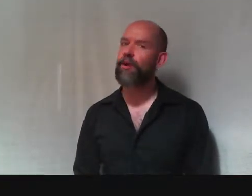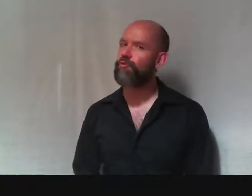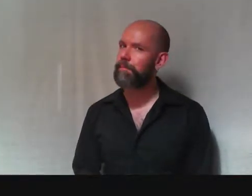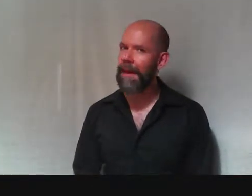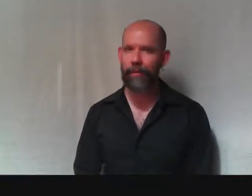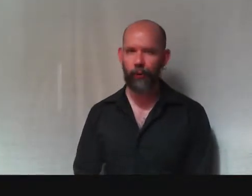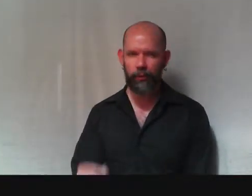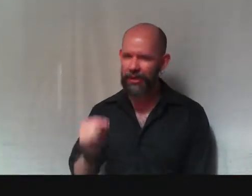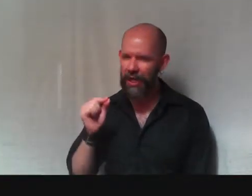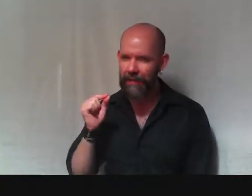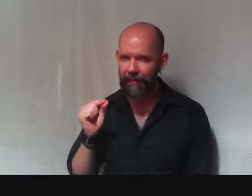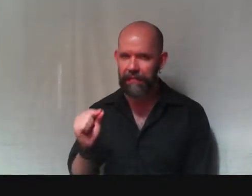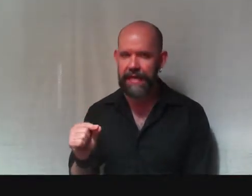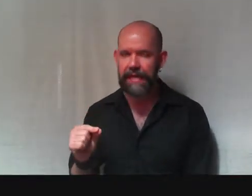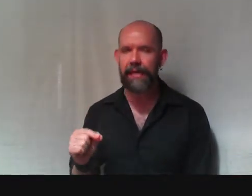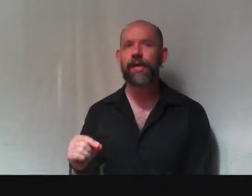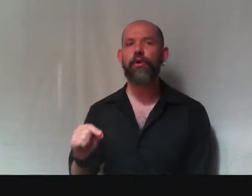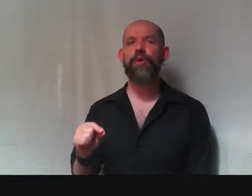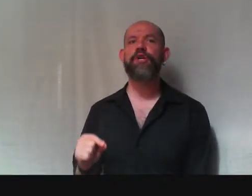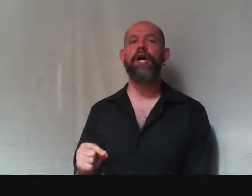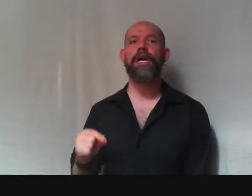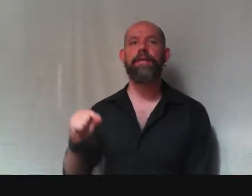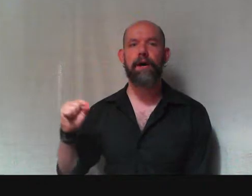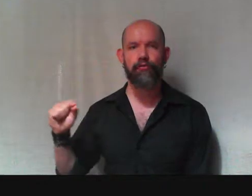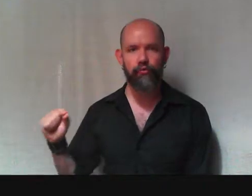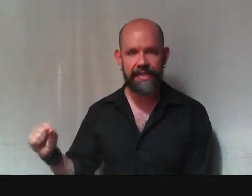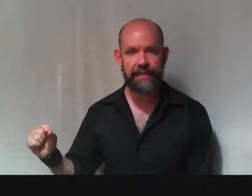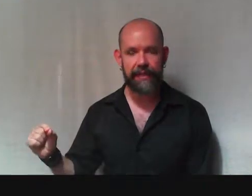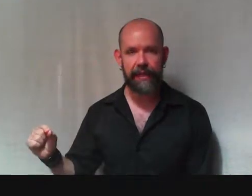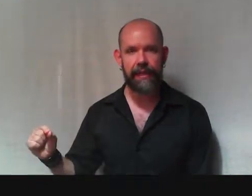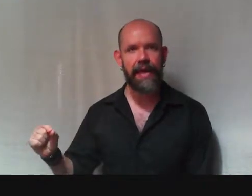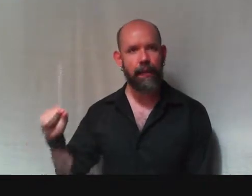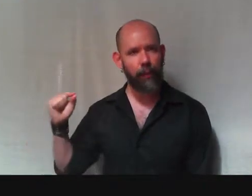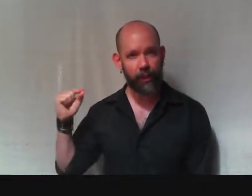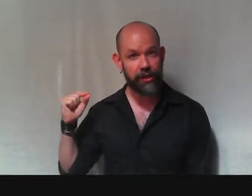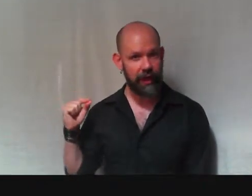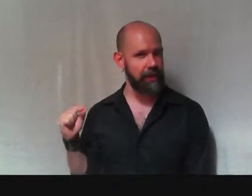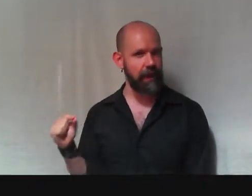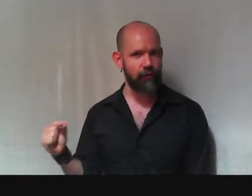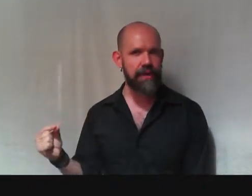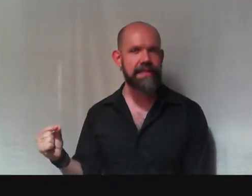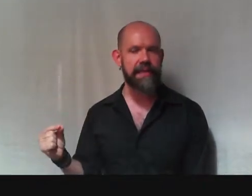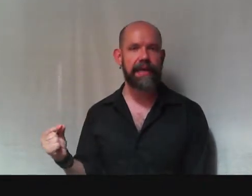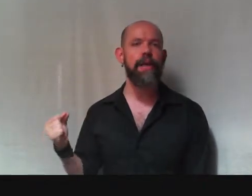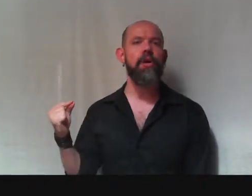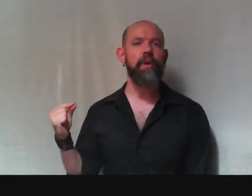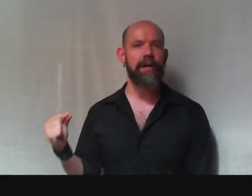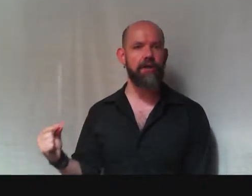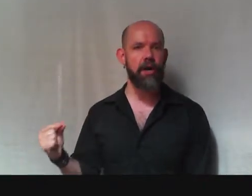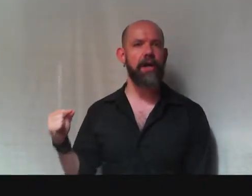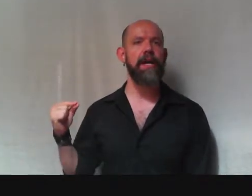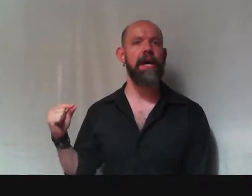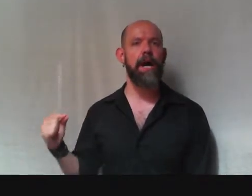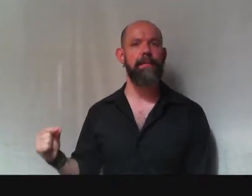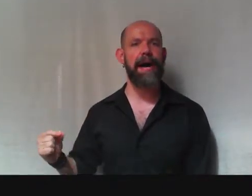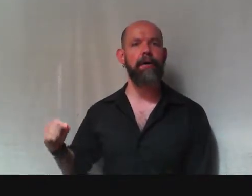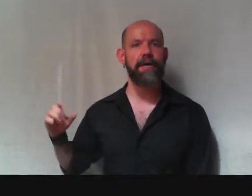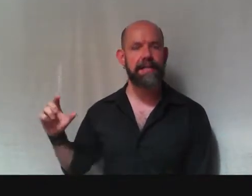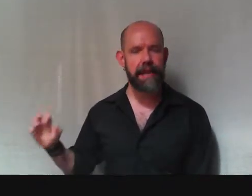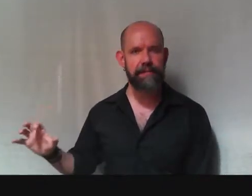remember, when we're talking about thinking, we're talking about reasoning. And when we're talking about reasoning, we are talking about attempting